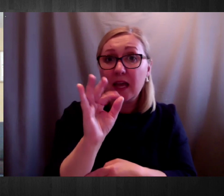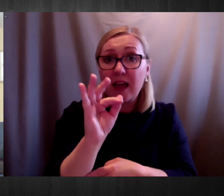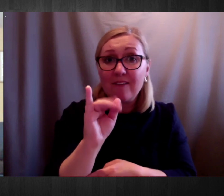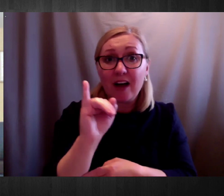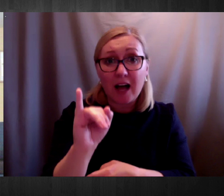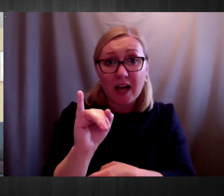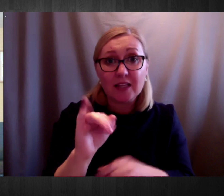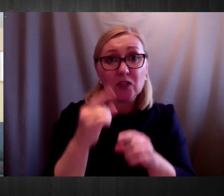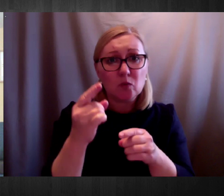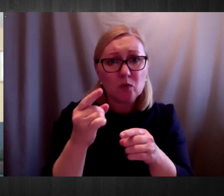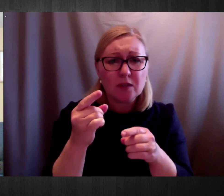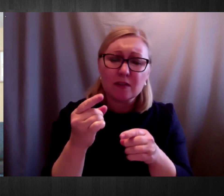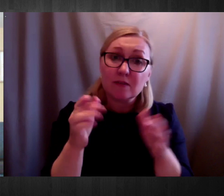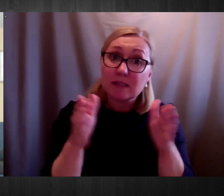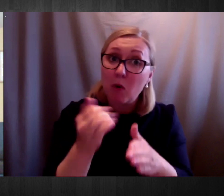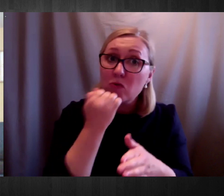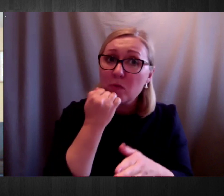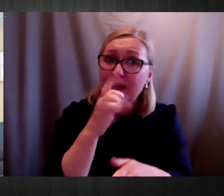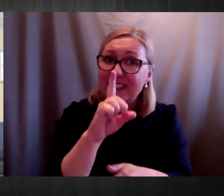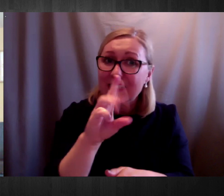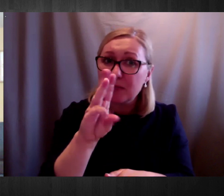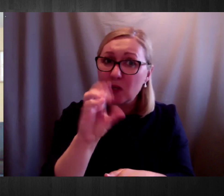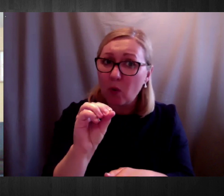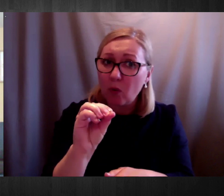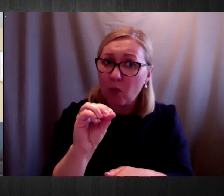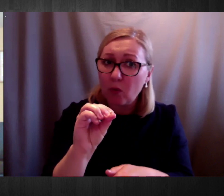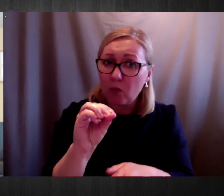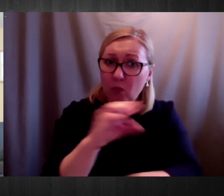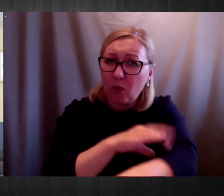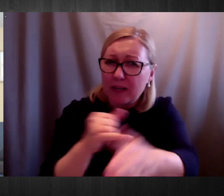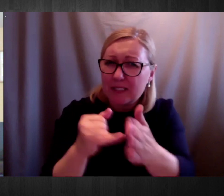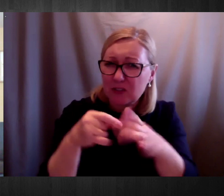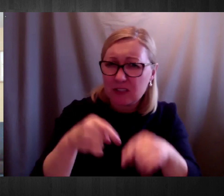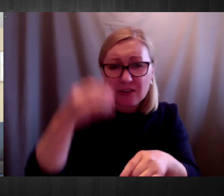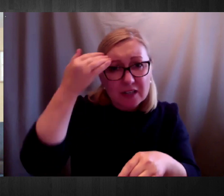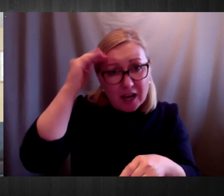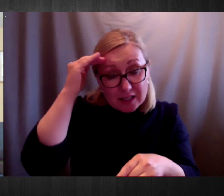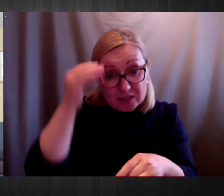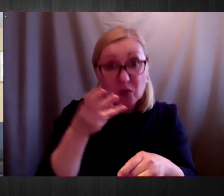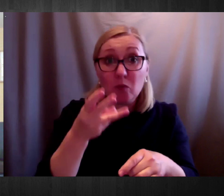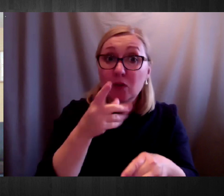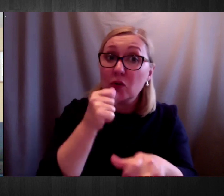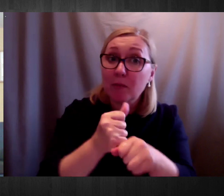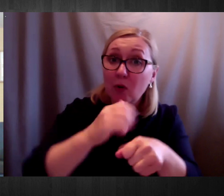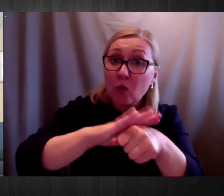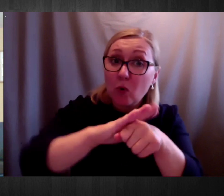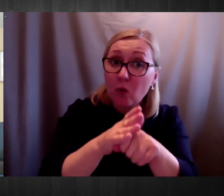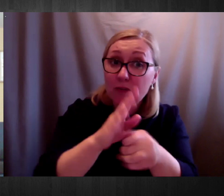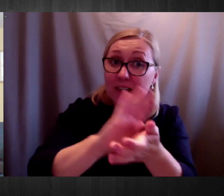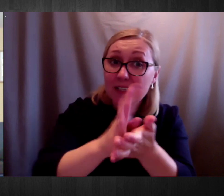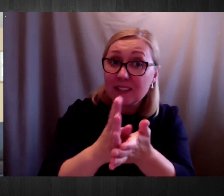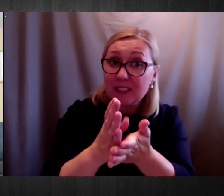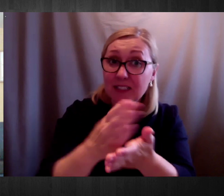Ireland. Just before I talk about the COVID-19 response, I